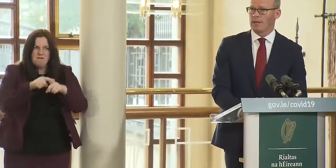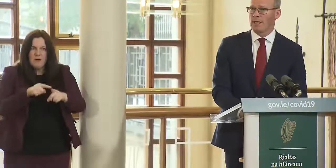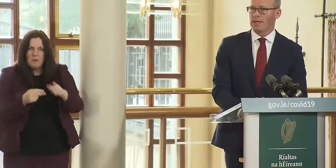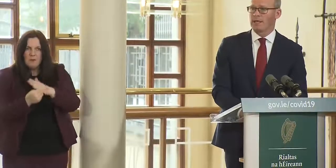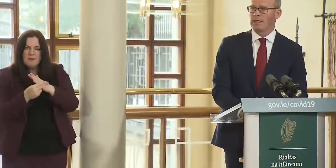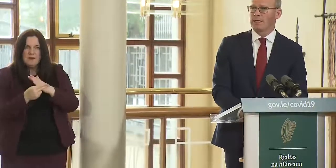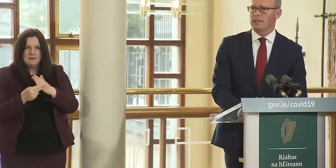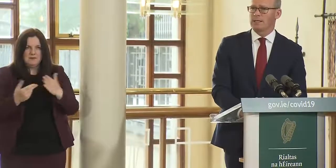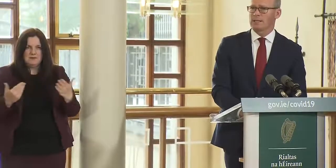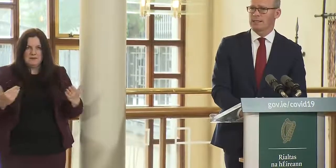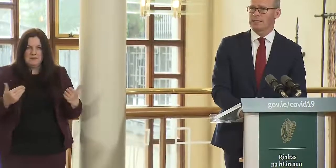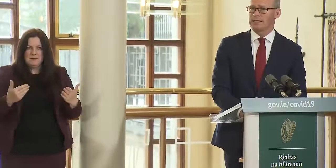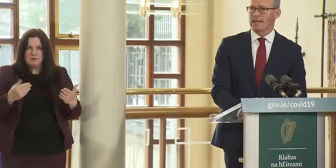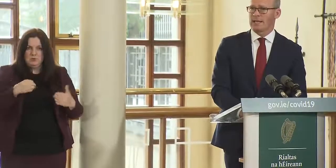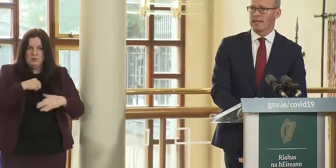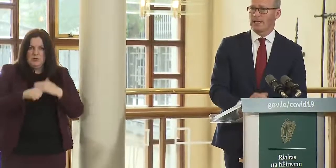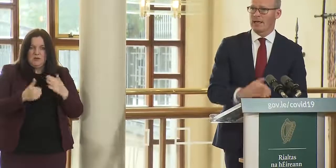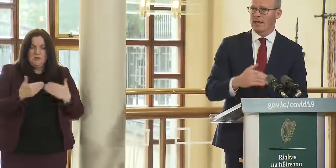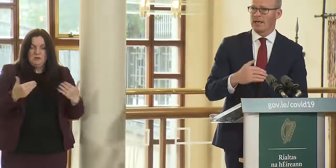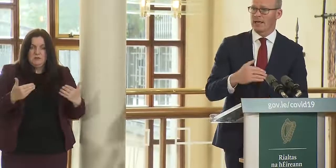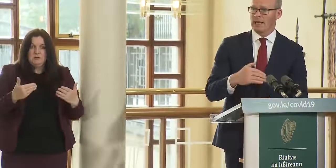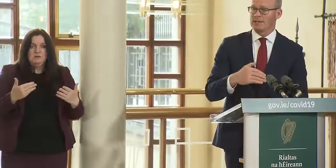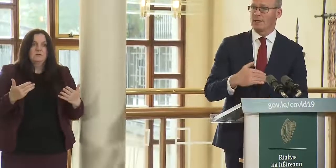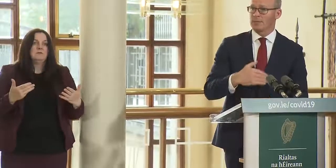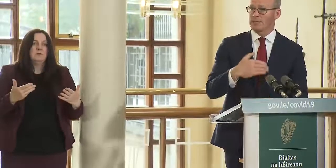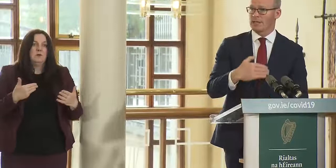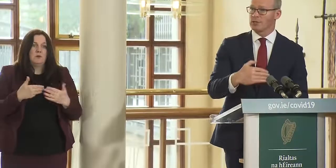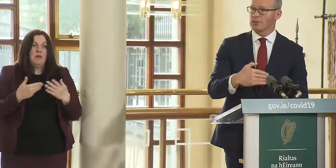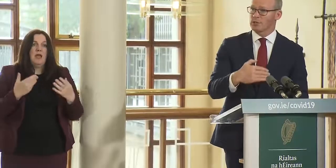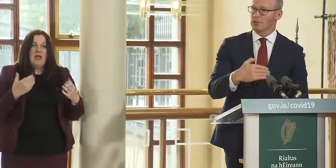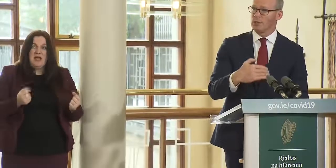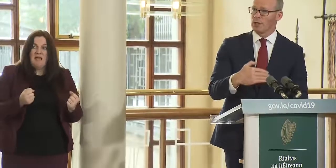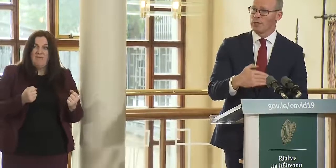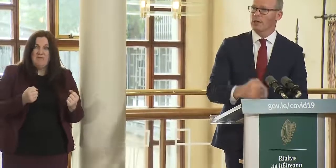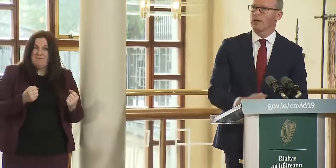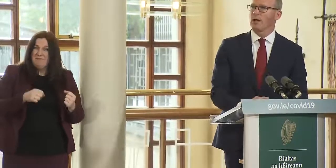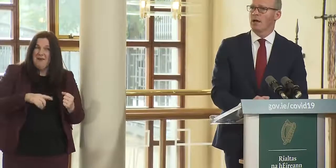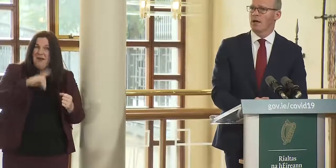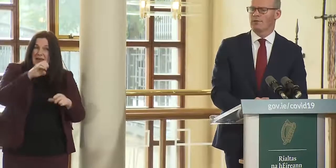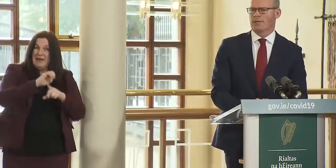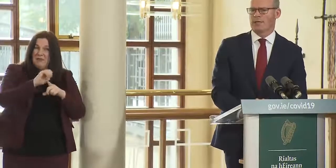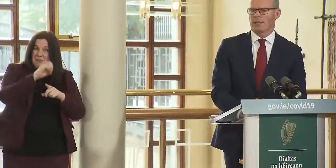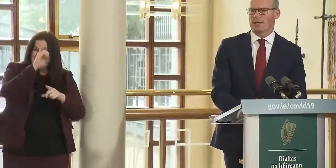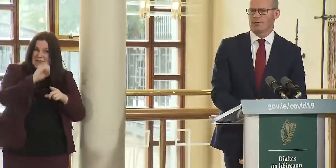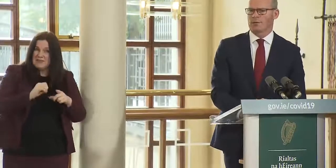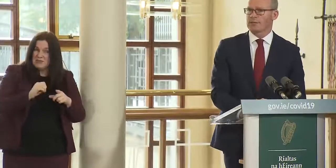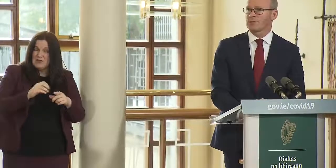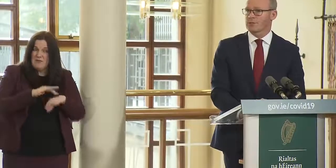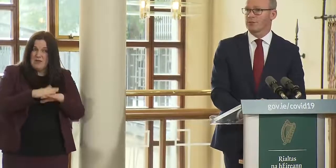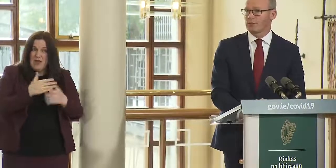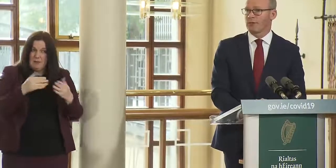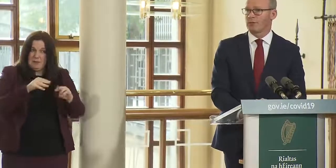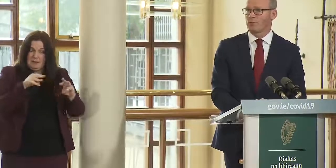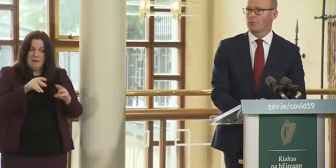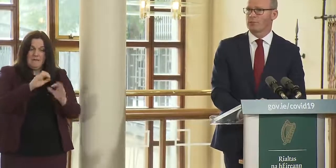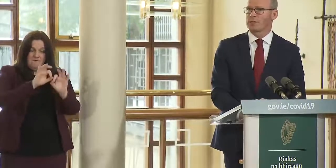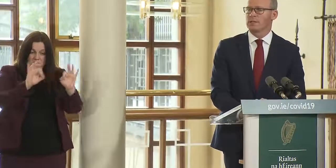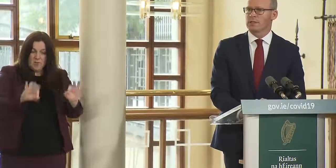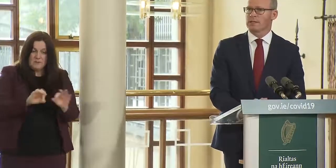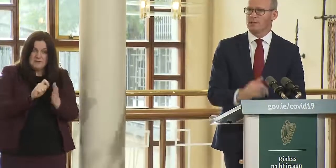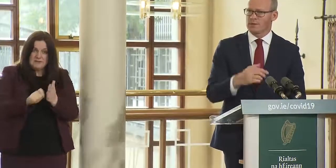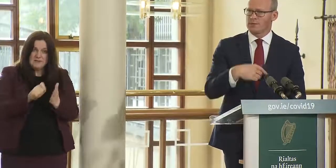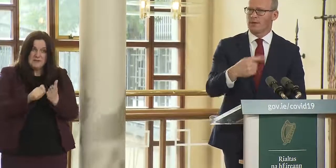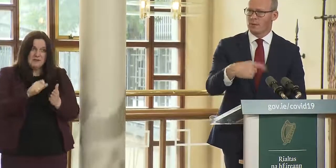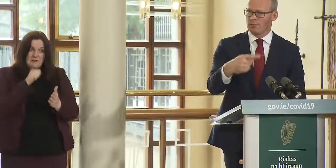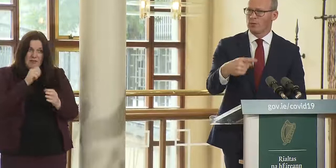today is is getting uh as higher percentage as we would like of the of the passengers that have filled out forms